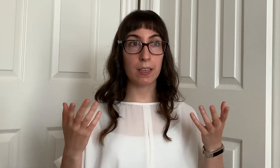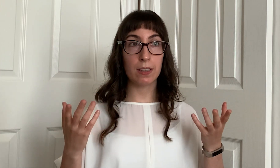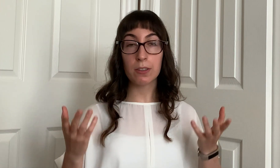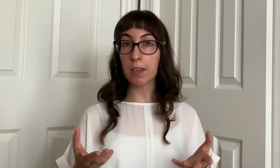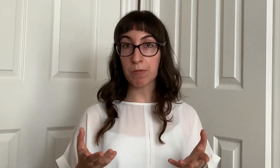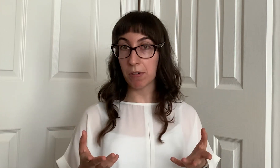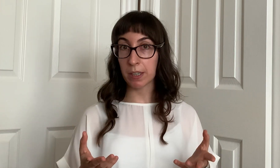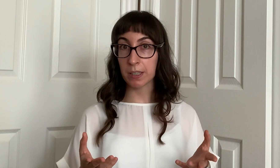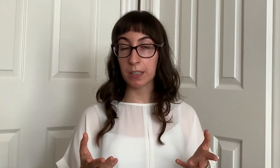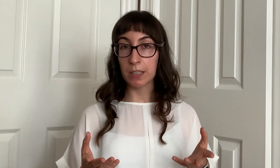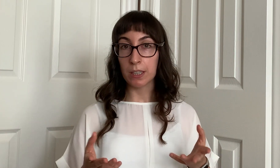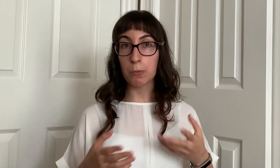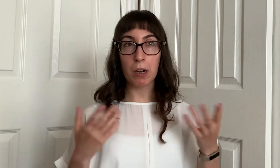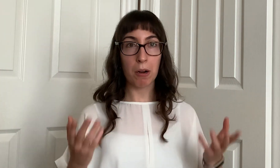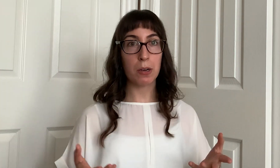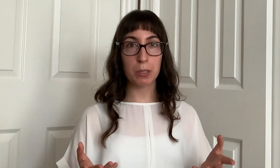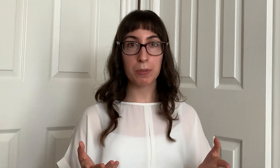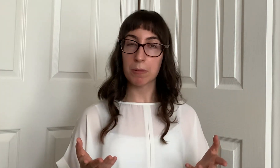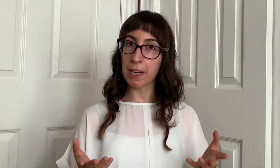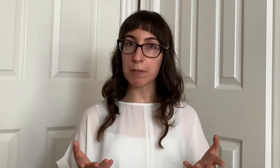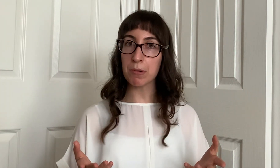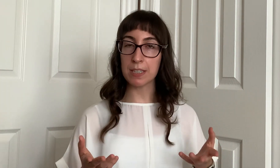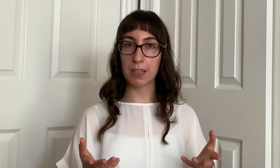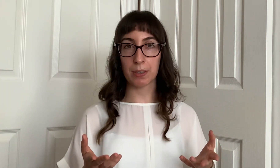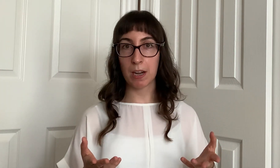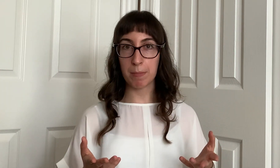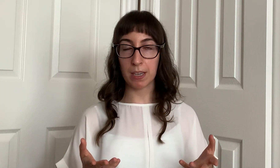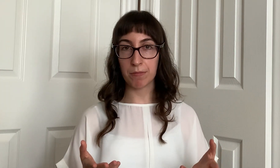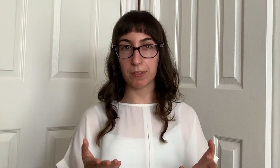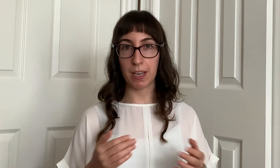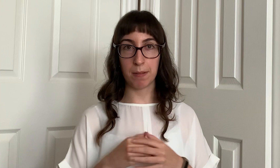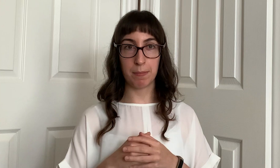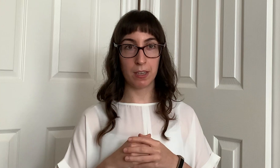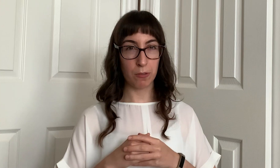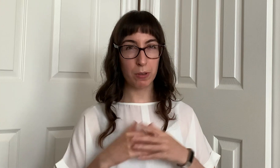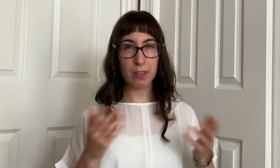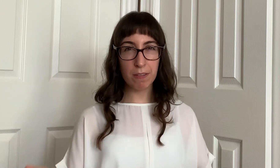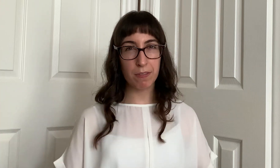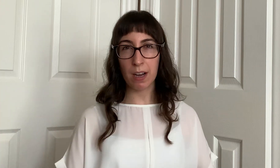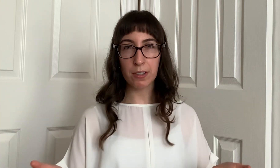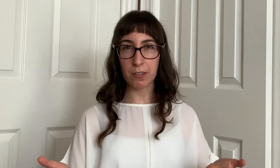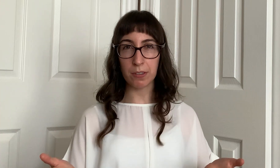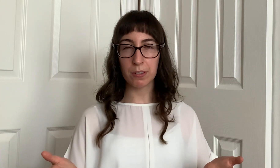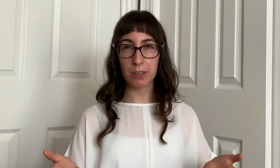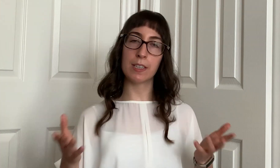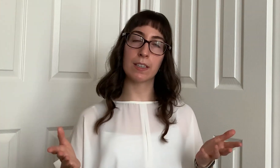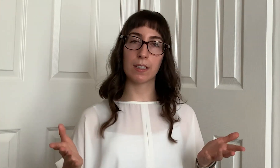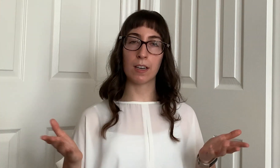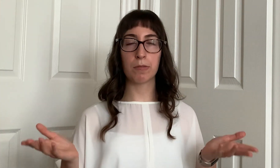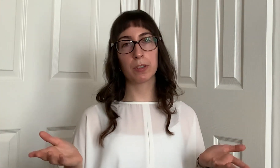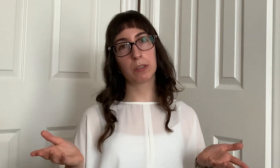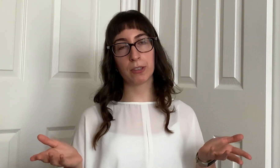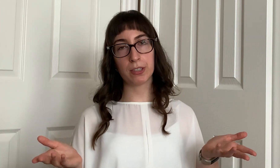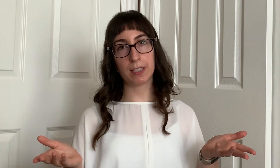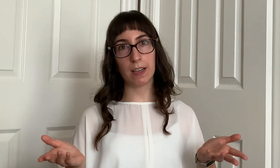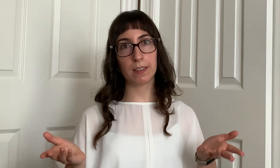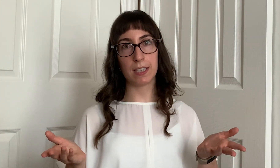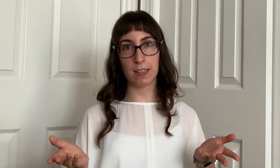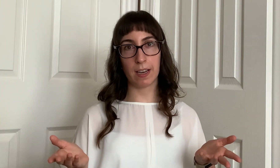looking for what are some of the pain points that are coming up for them what do they value an idea of what their personality